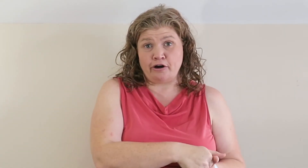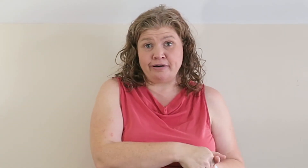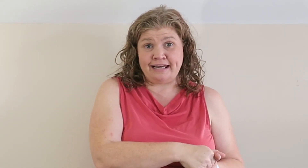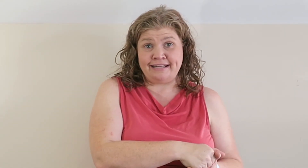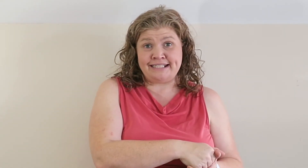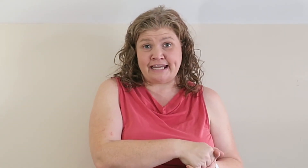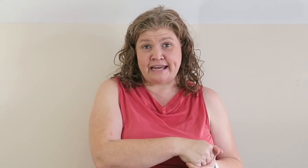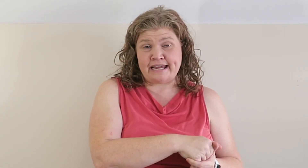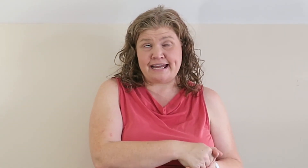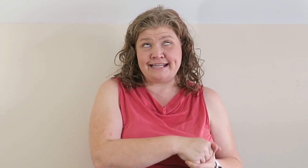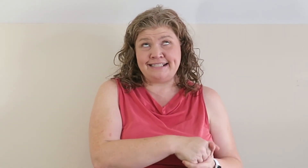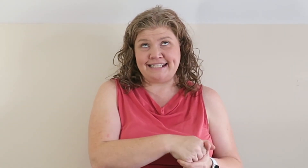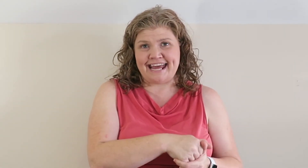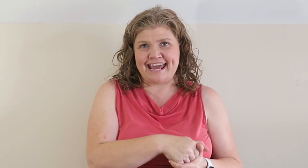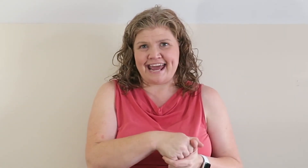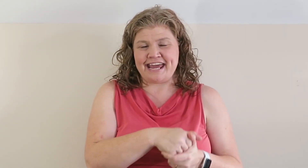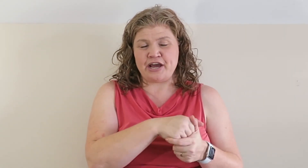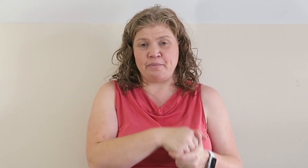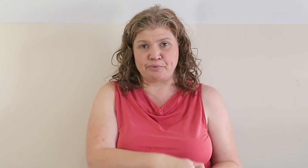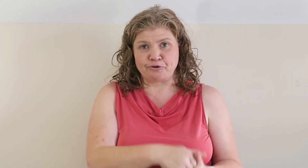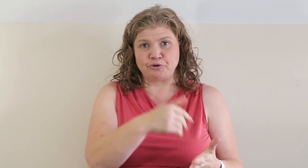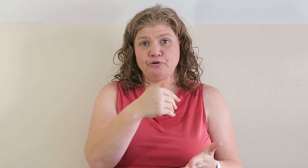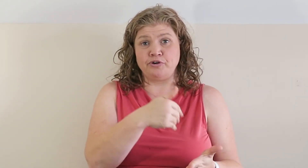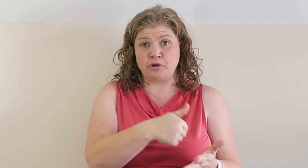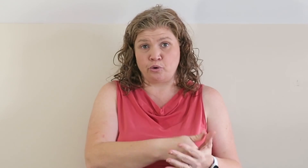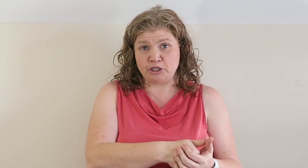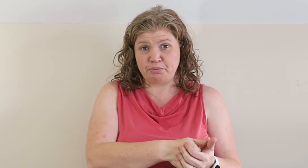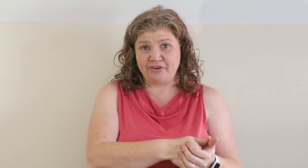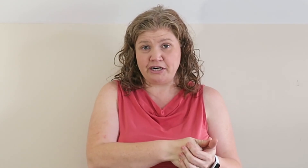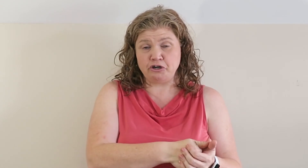are an NCAA approved course provider.